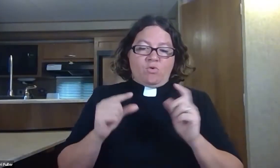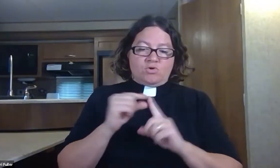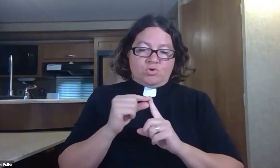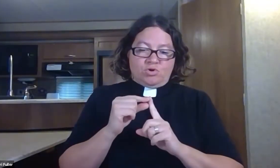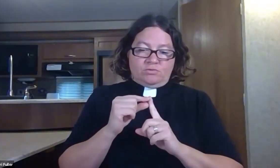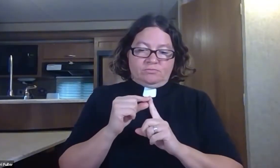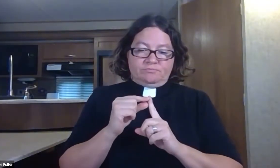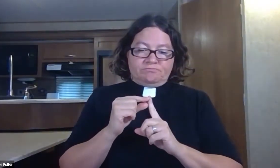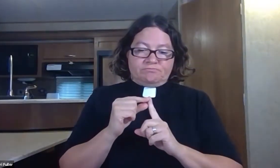Lord's word.